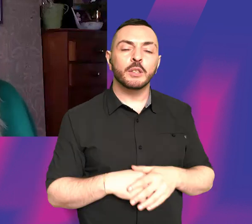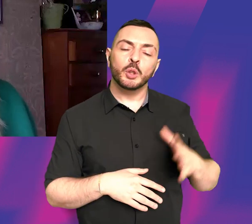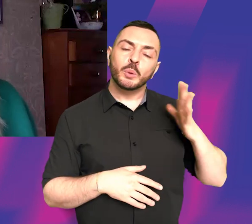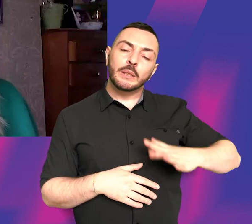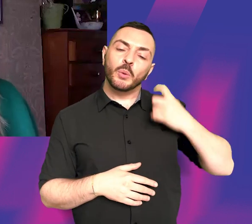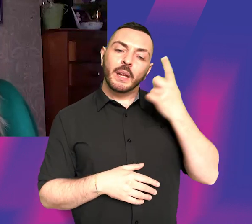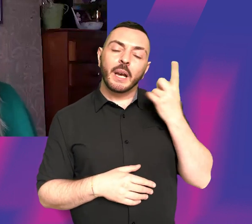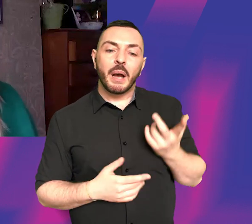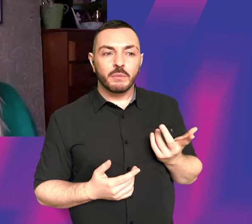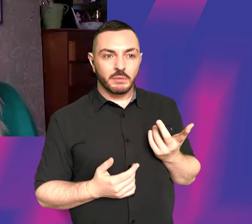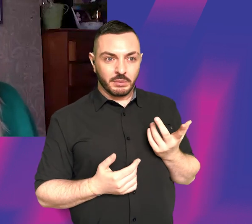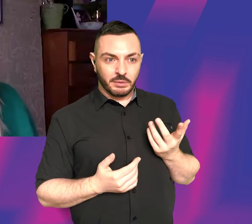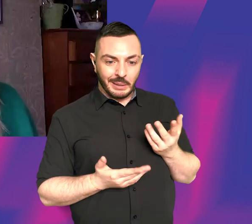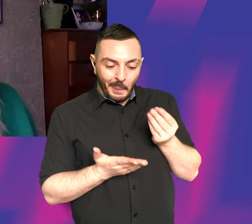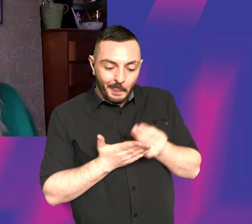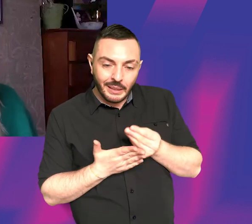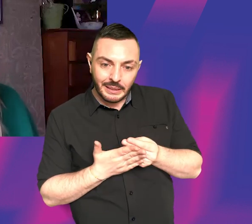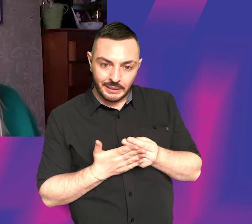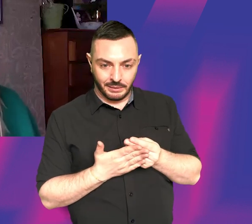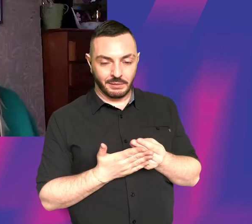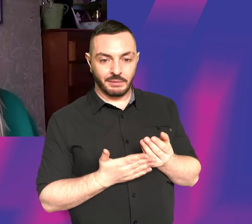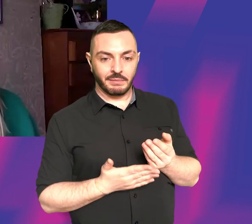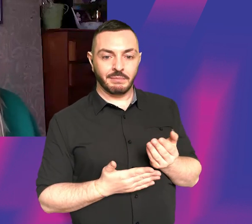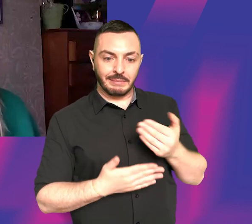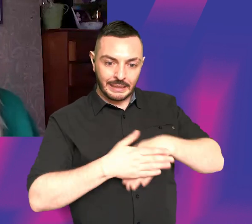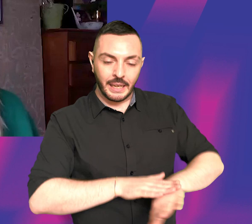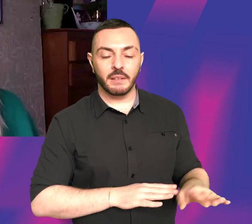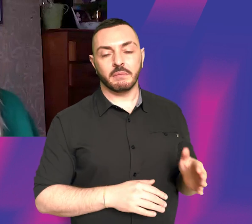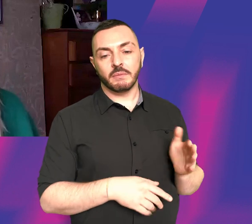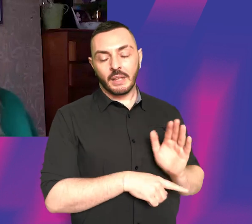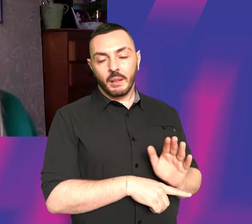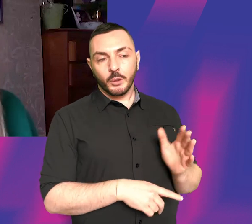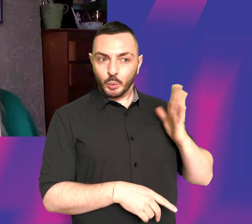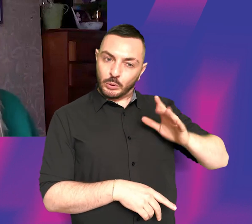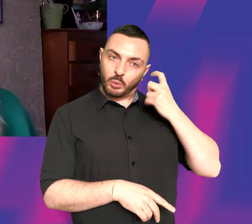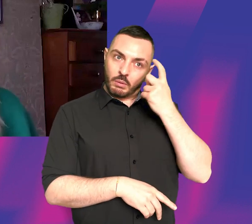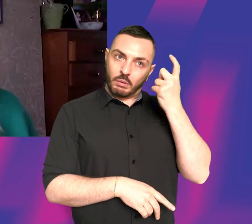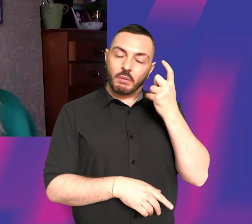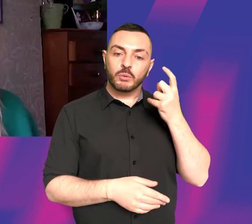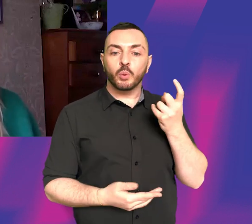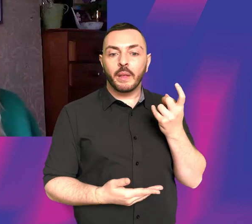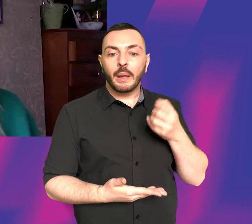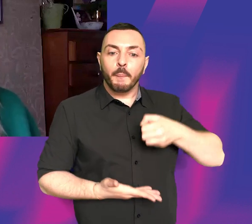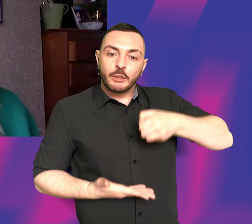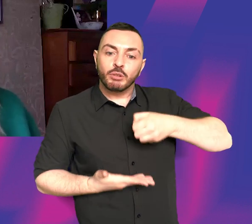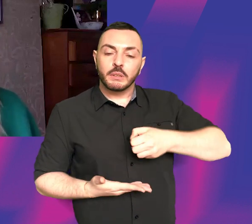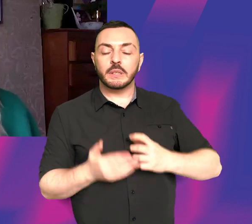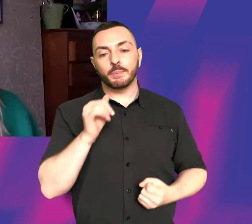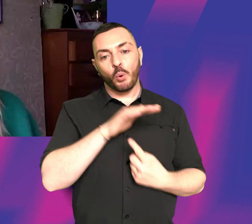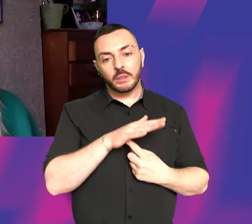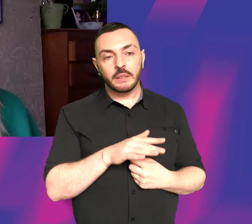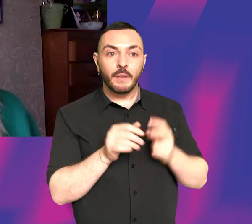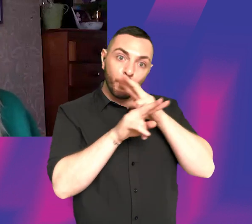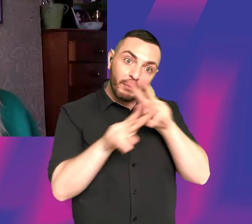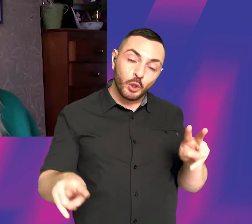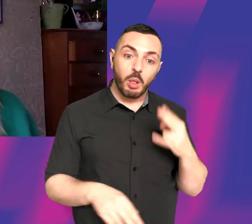money you have in film, like that is a big difference with other art forms, you know, it's different from music, it's different from visual art,